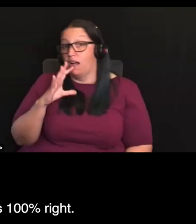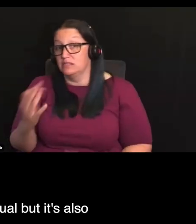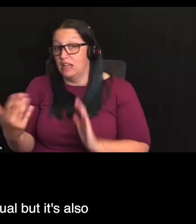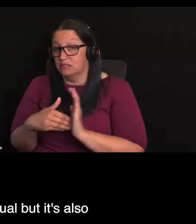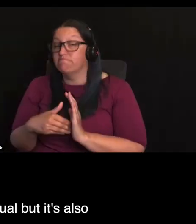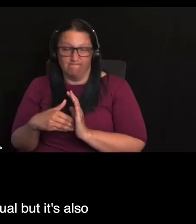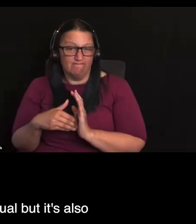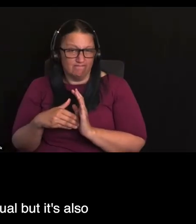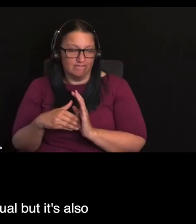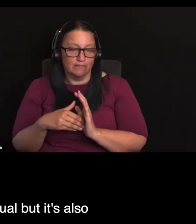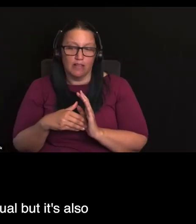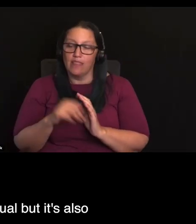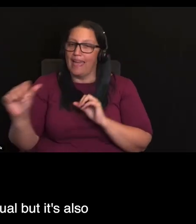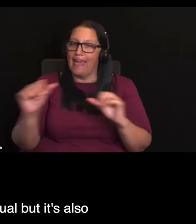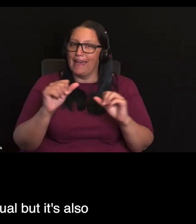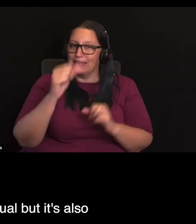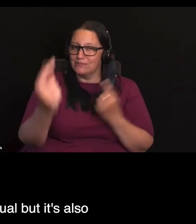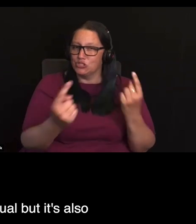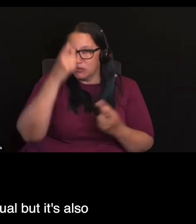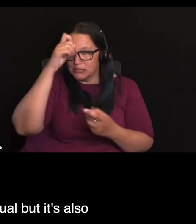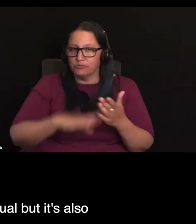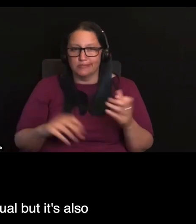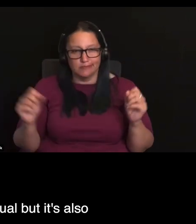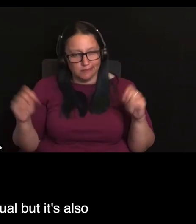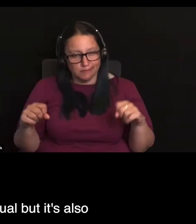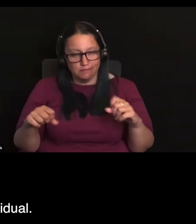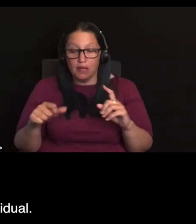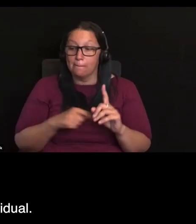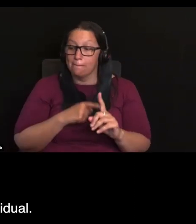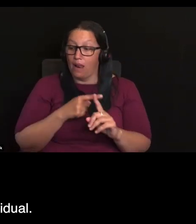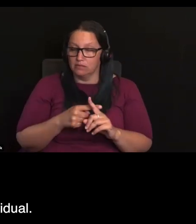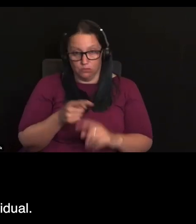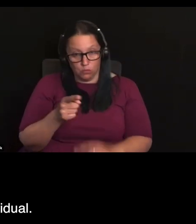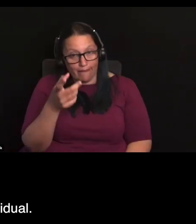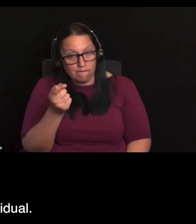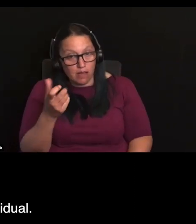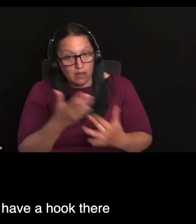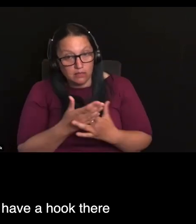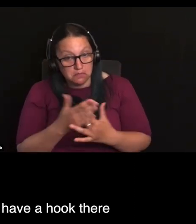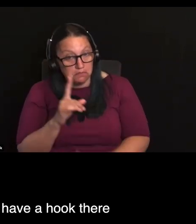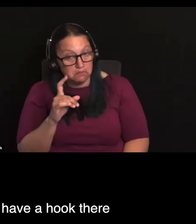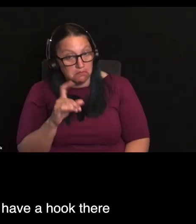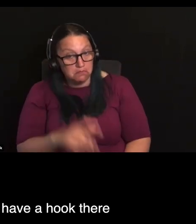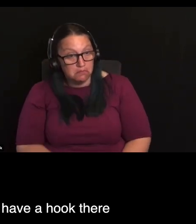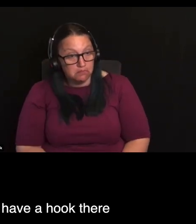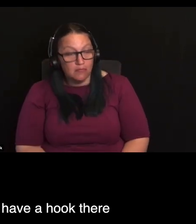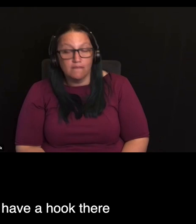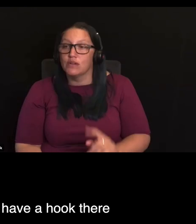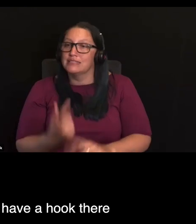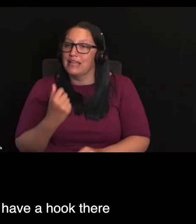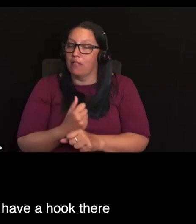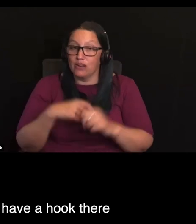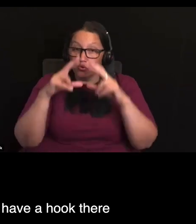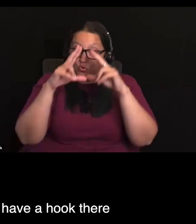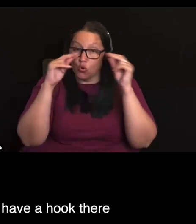right. It's the experience of the individual, but it's also, you know, the access to the individual. So in the residential community,